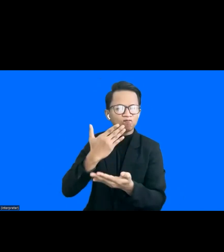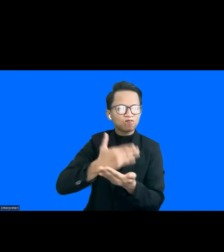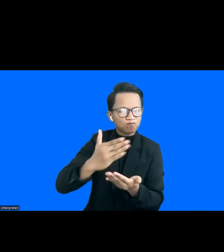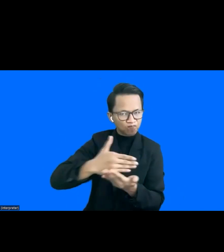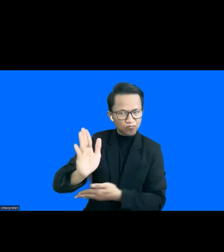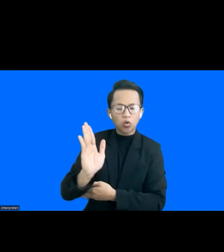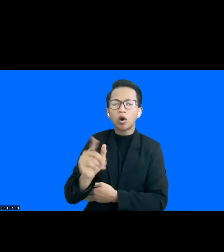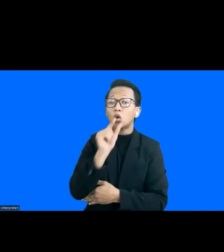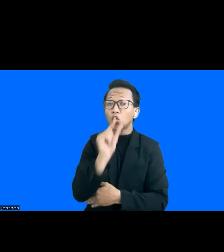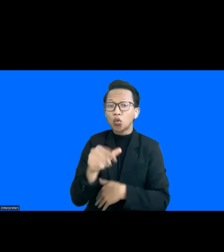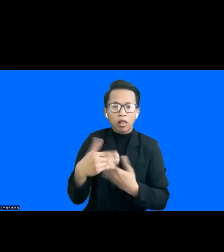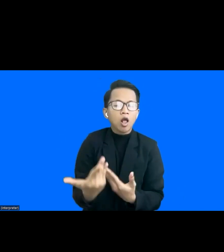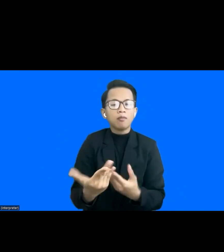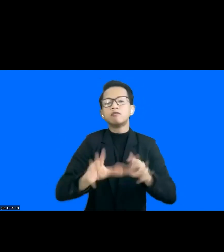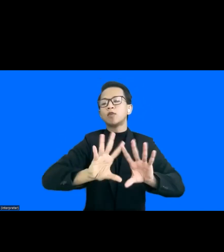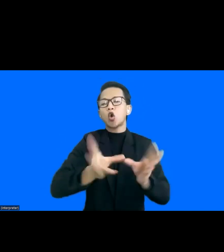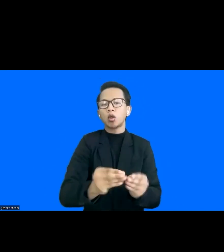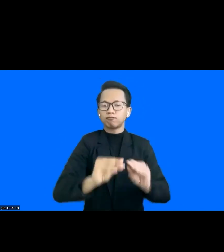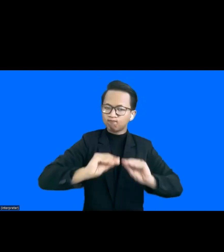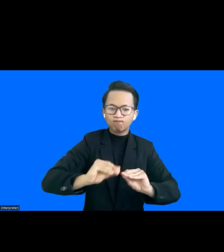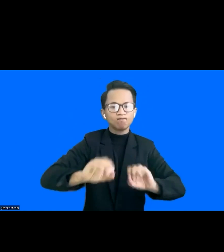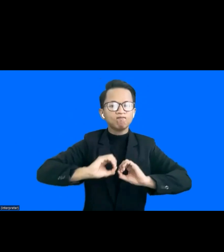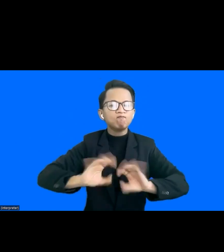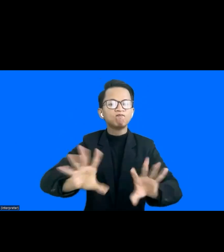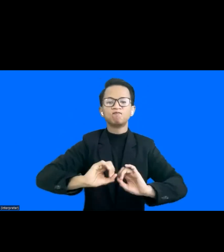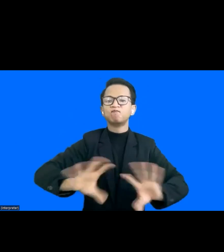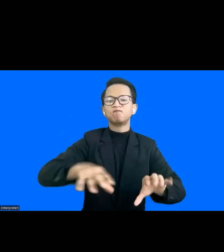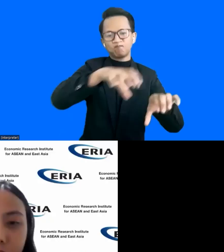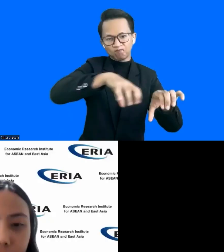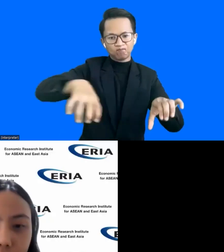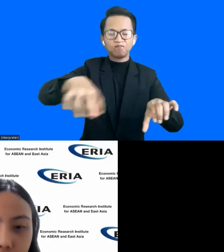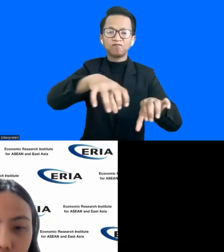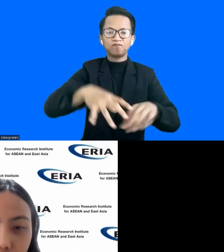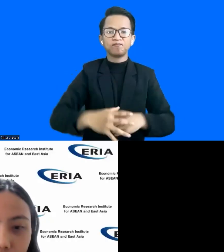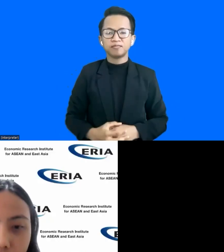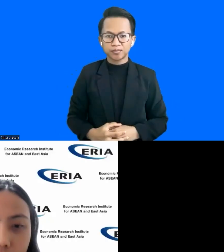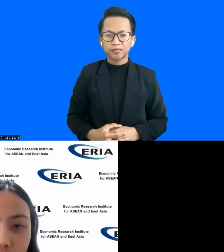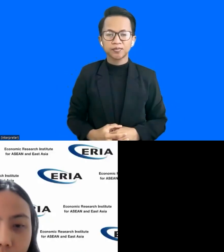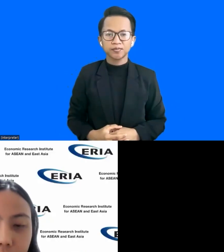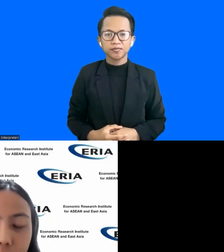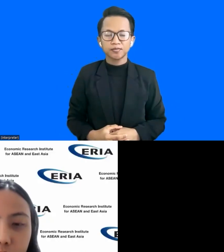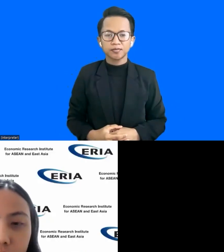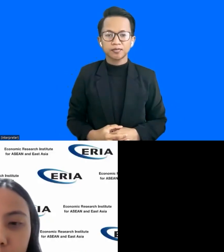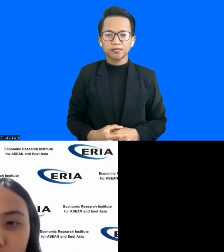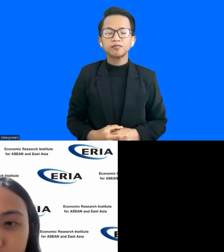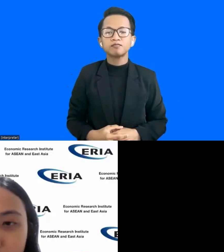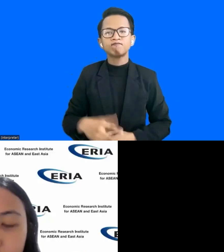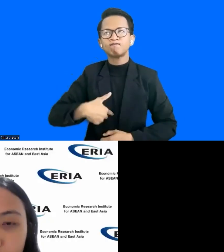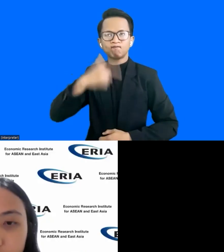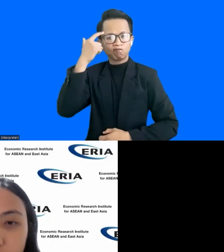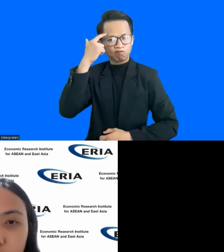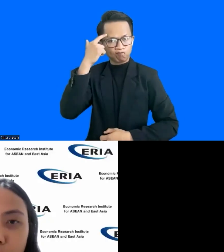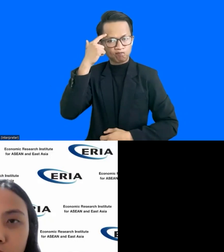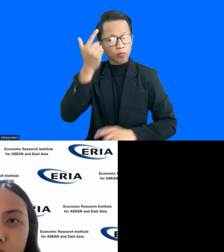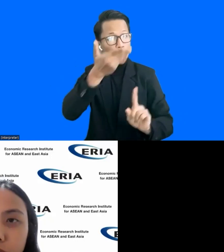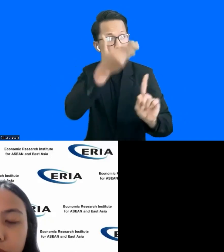key tips to promote inclusive educations in this region. And I guess Rubina has